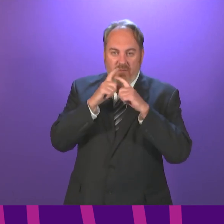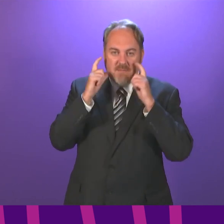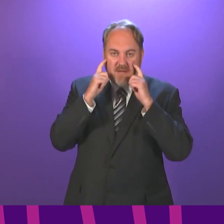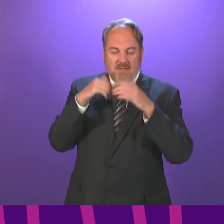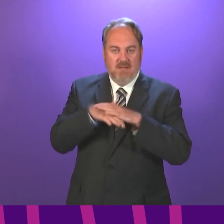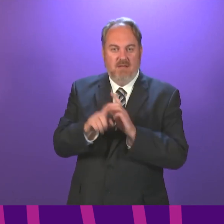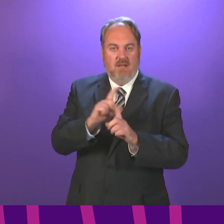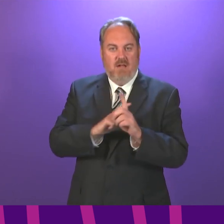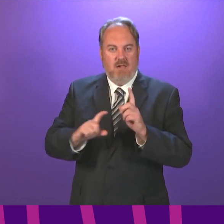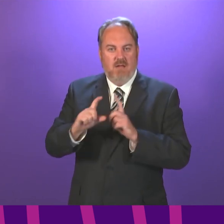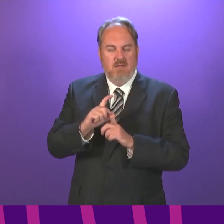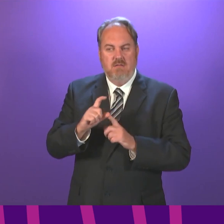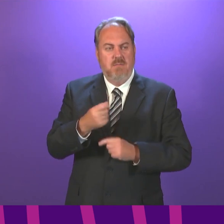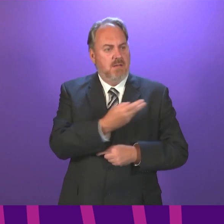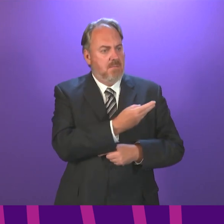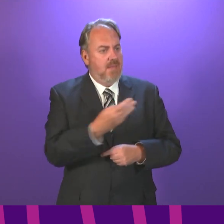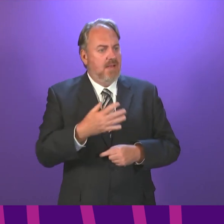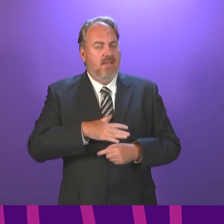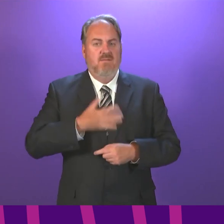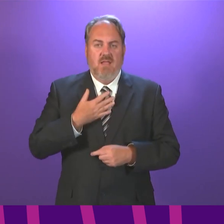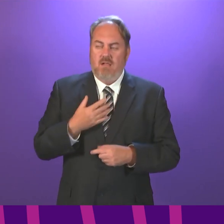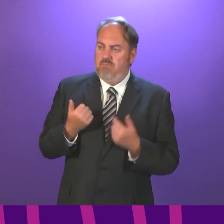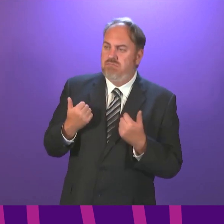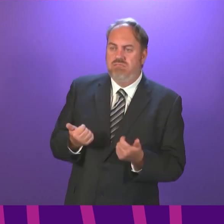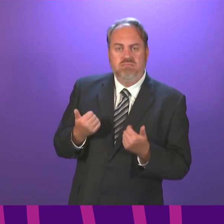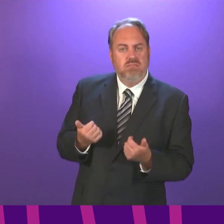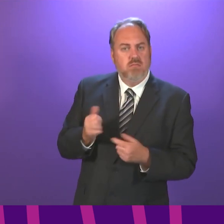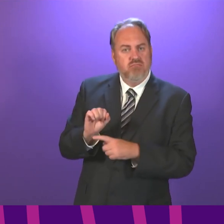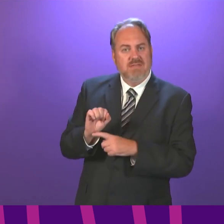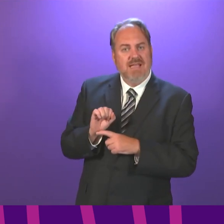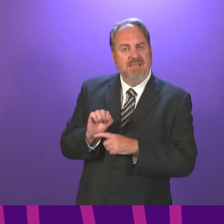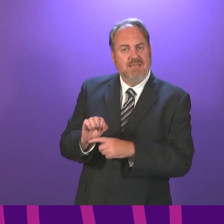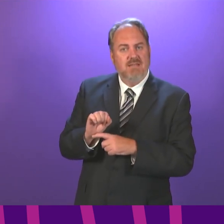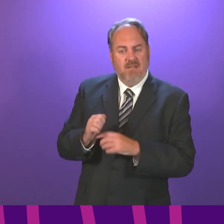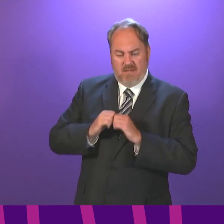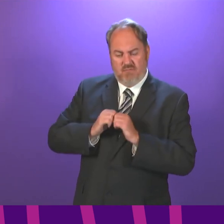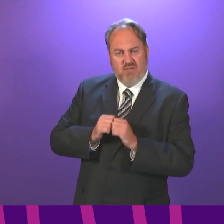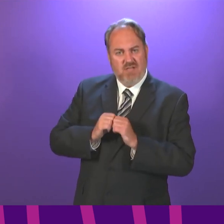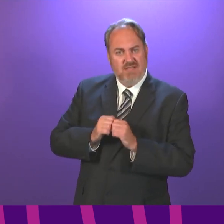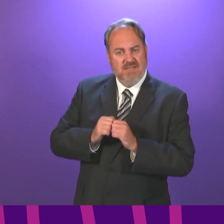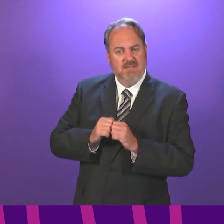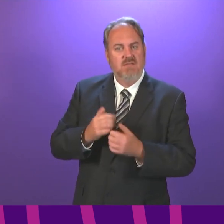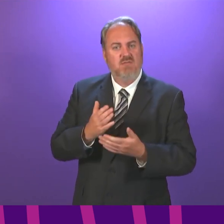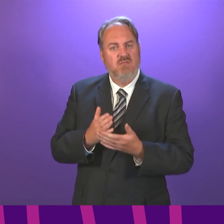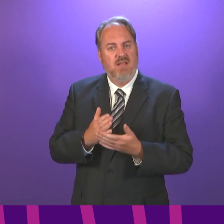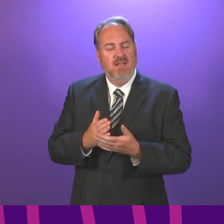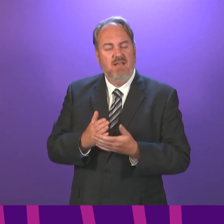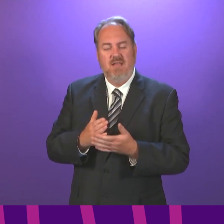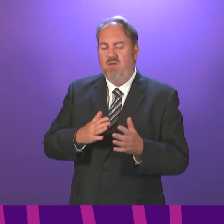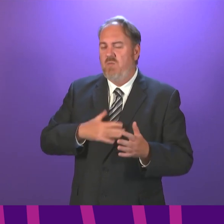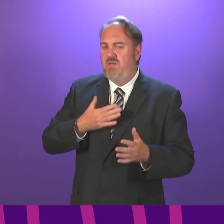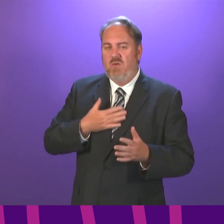do feel that it gives them some added protection. These are the kinds of things that we do not want to have in place for any longer